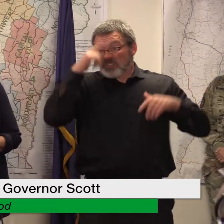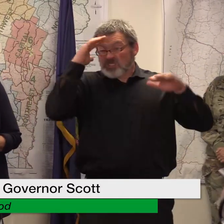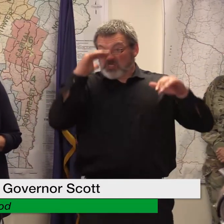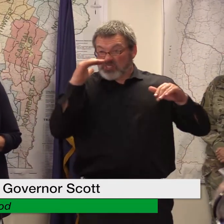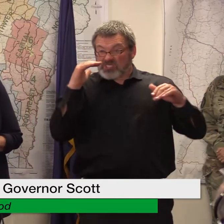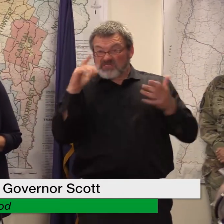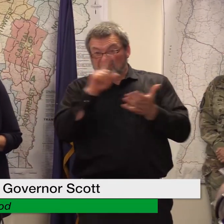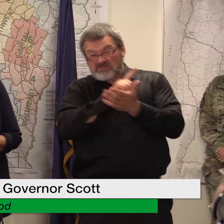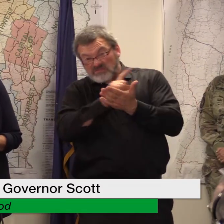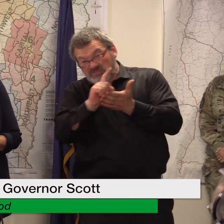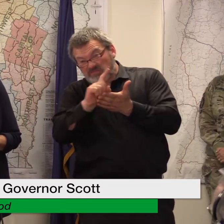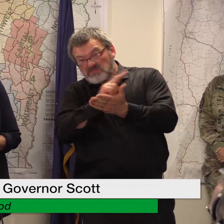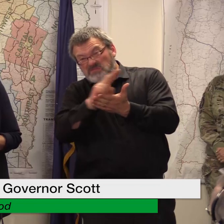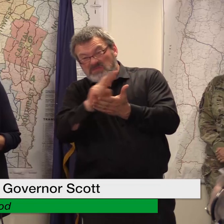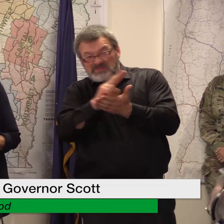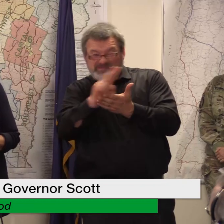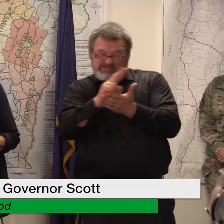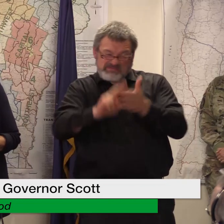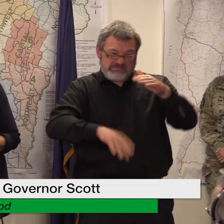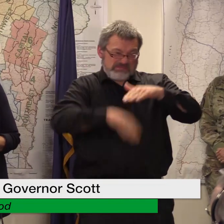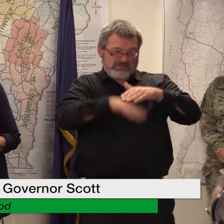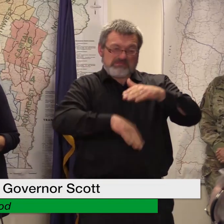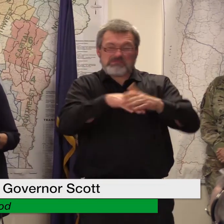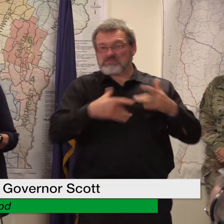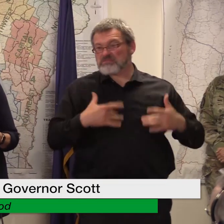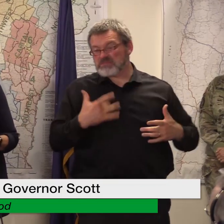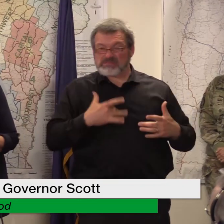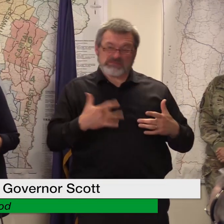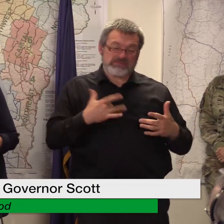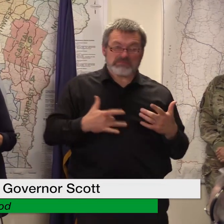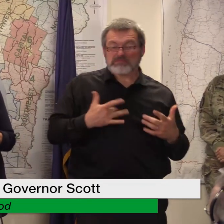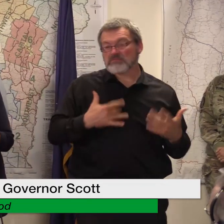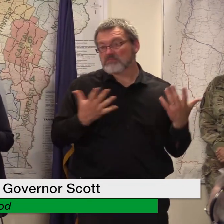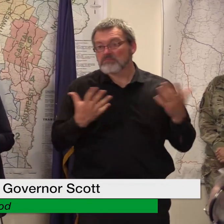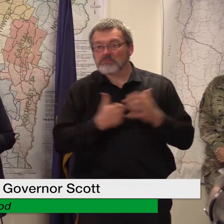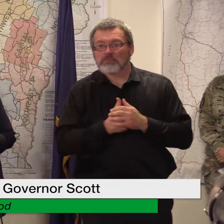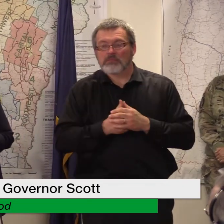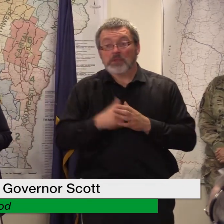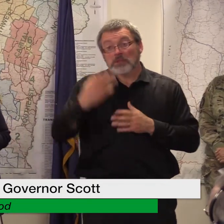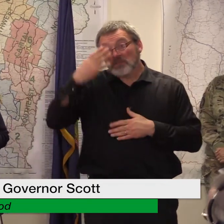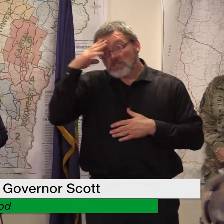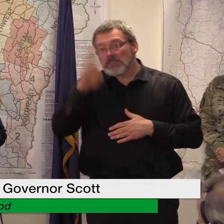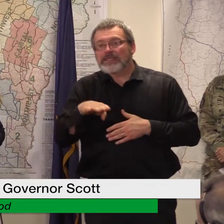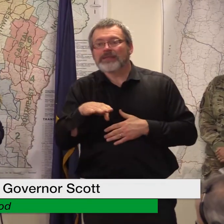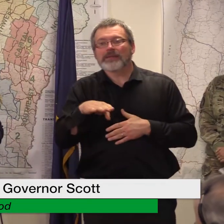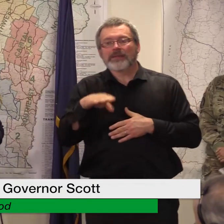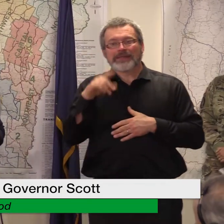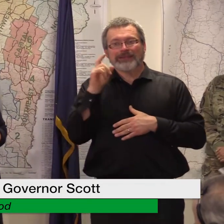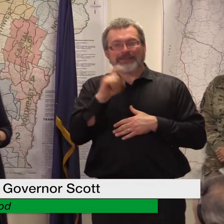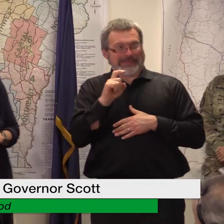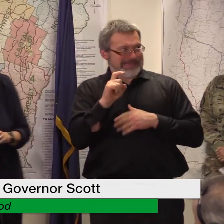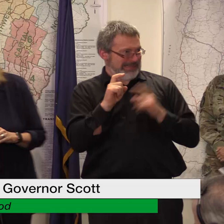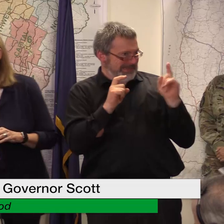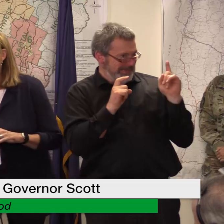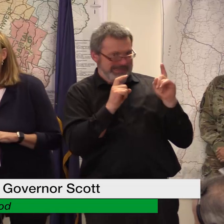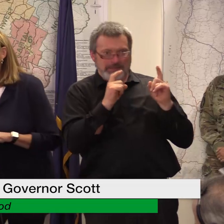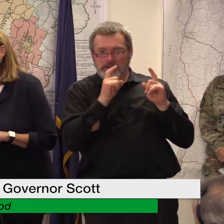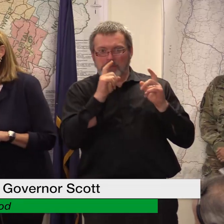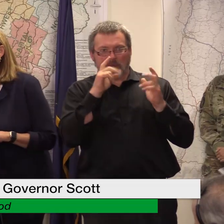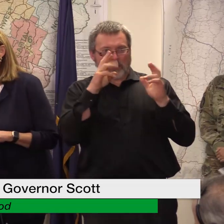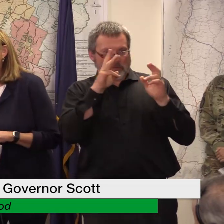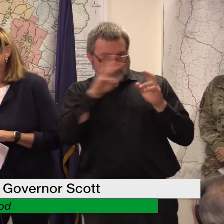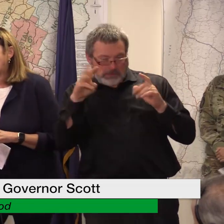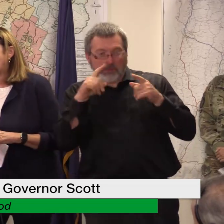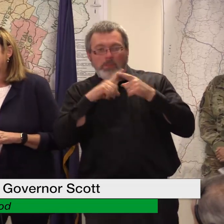thereafter we could start with disbursements but um i'd feel a lot better after i actually see the full application online you say it's going to be open